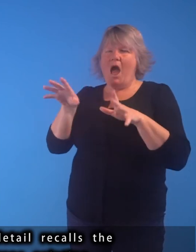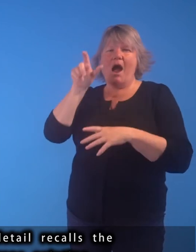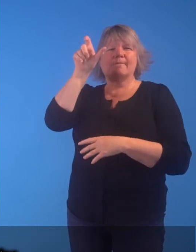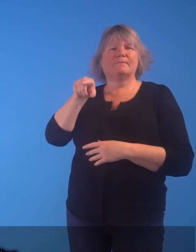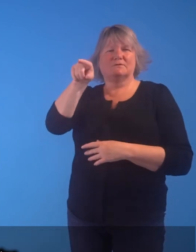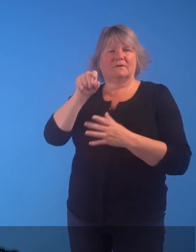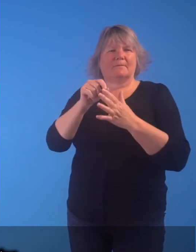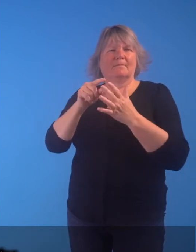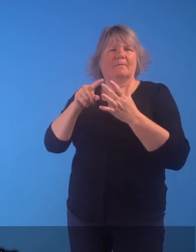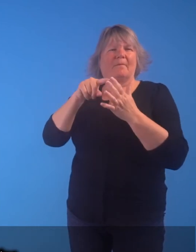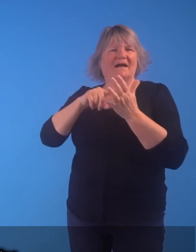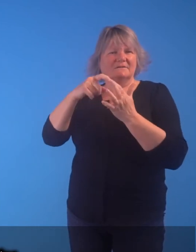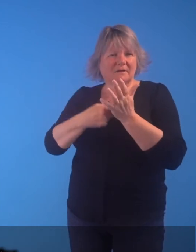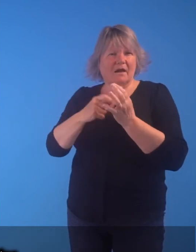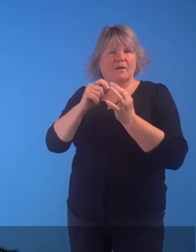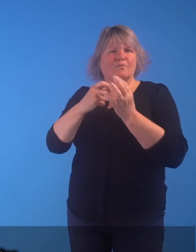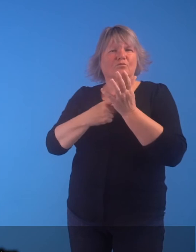such as Peter Bruegel the Elder.